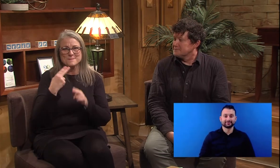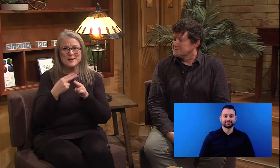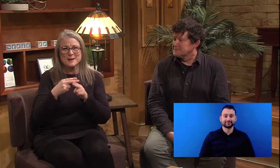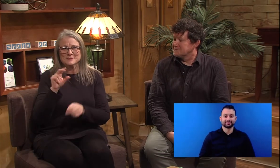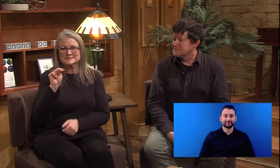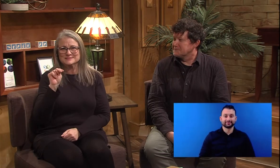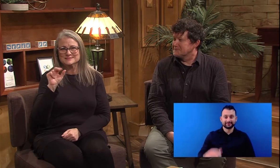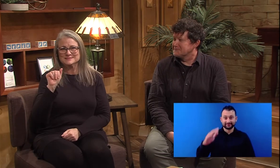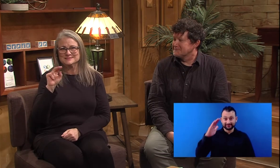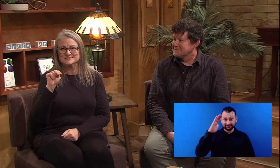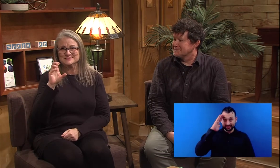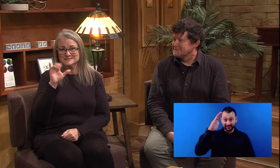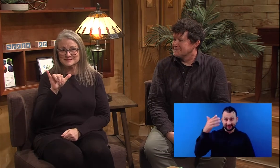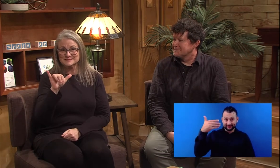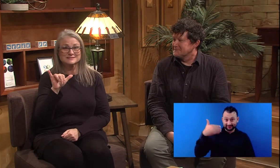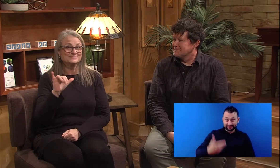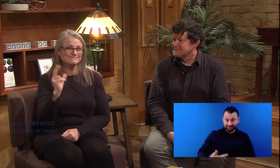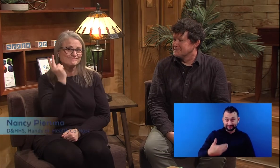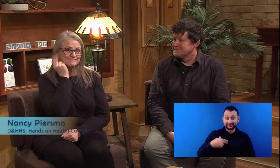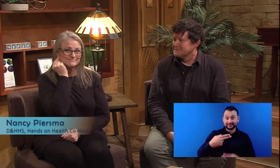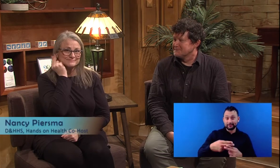Hello my name is Nancy.